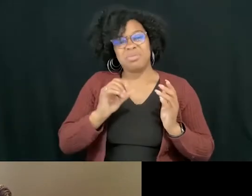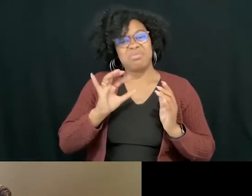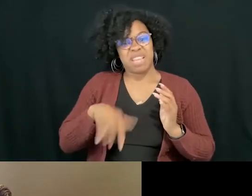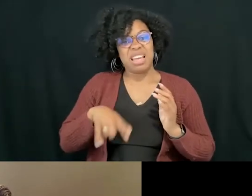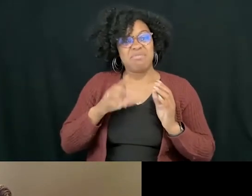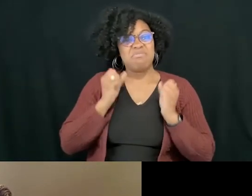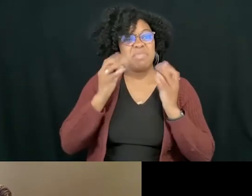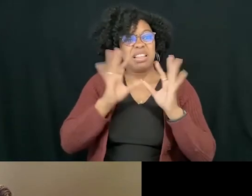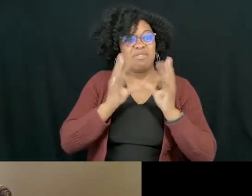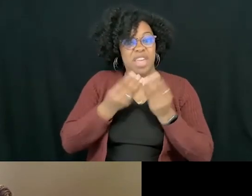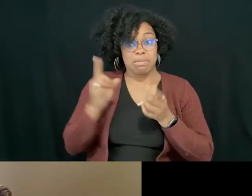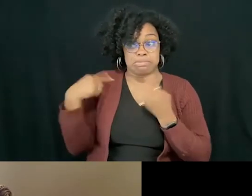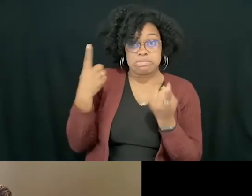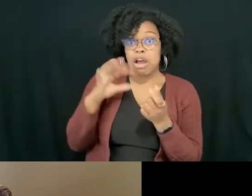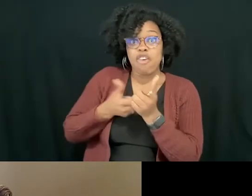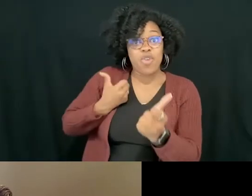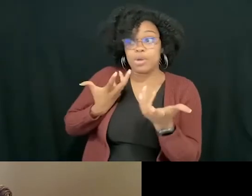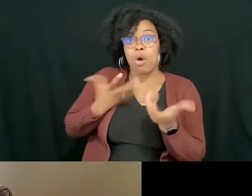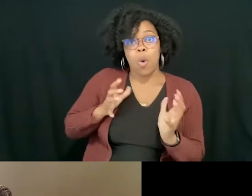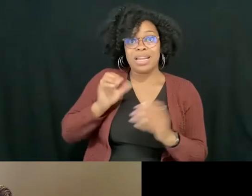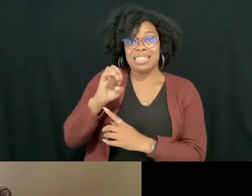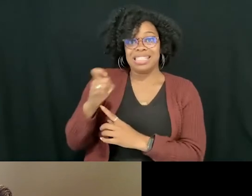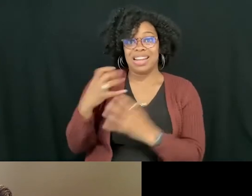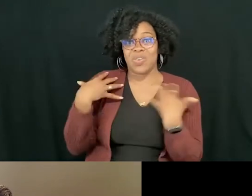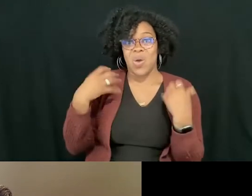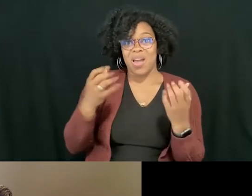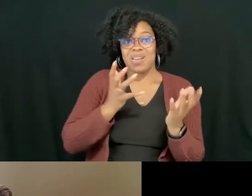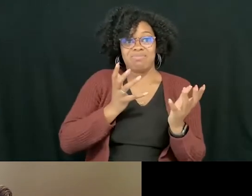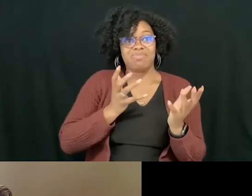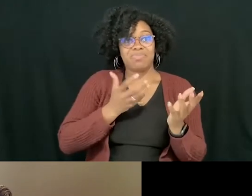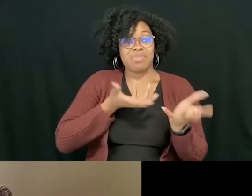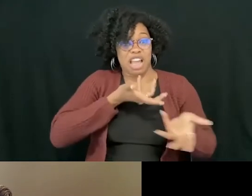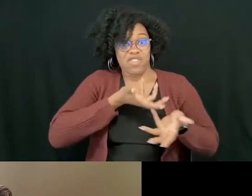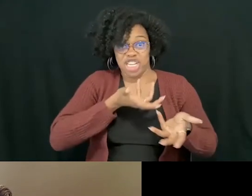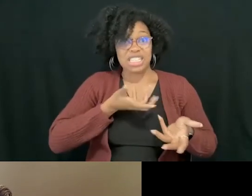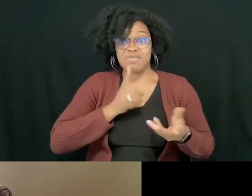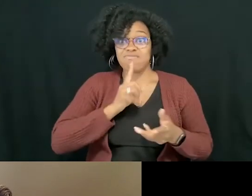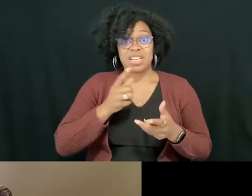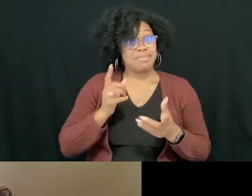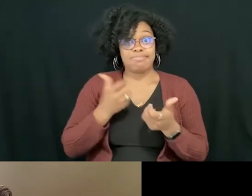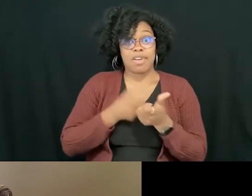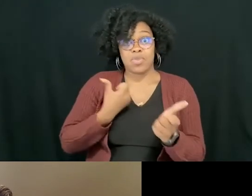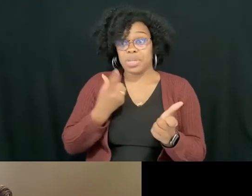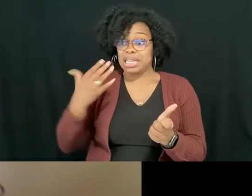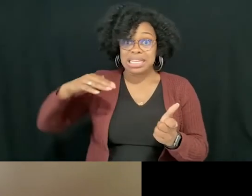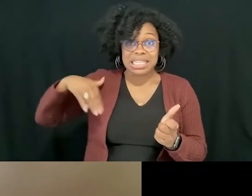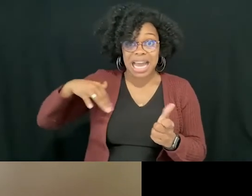sexual health conversations that haven't been planting those seeds or laying that